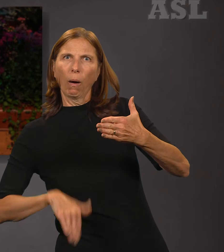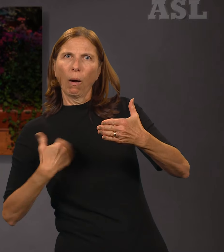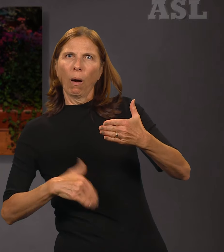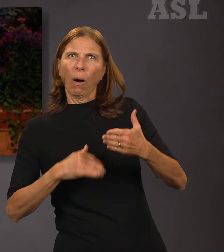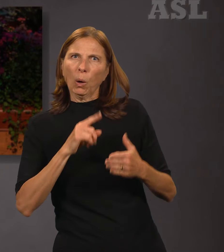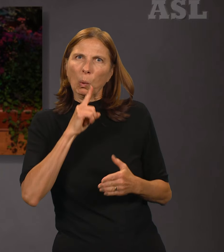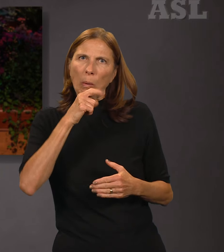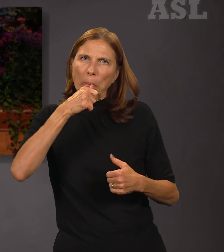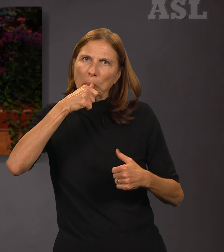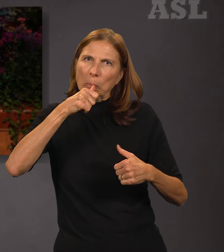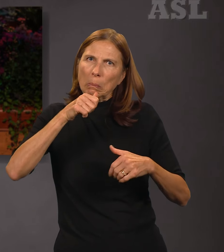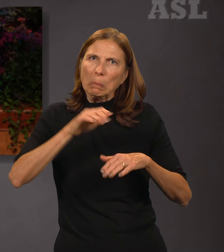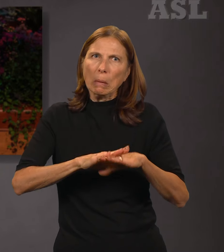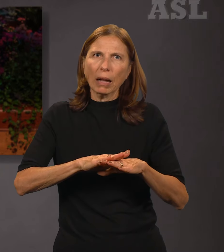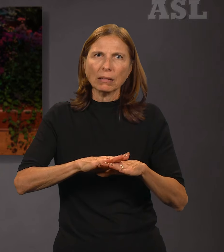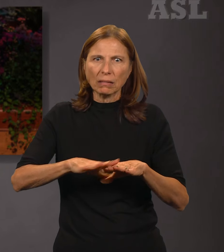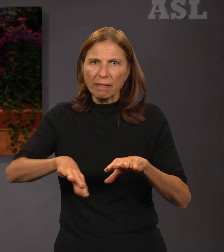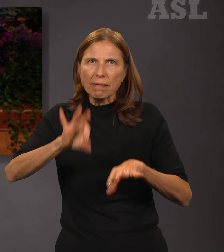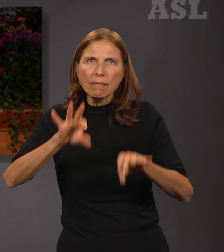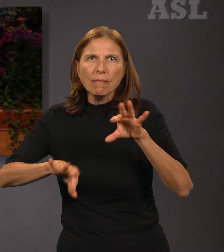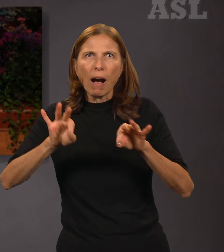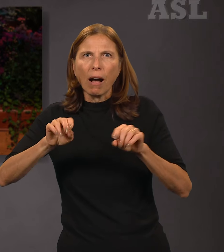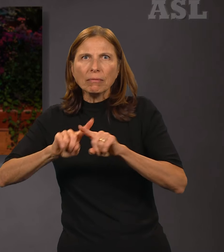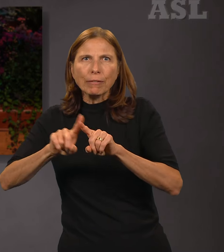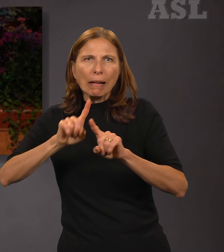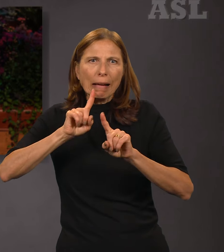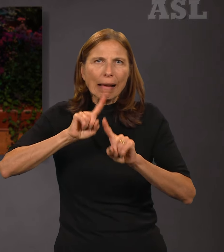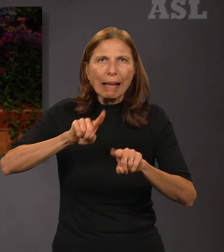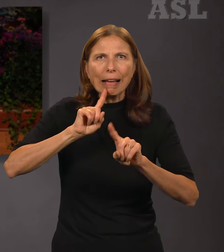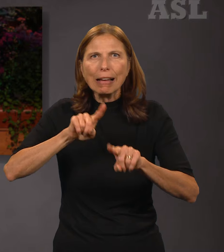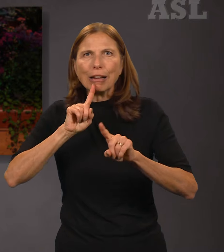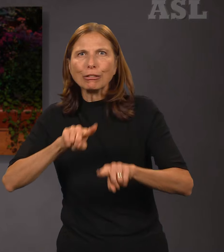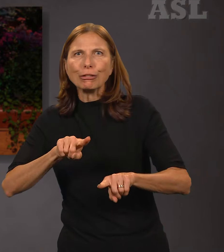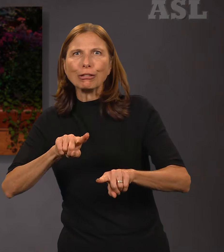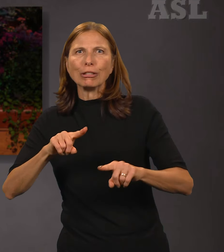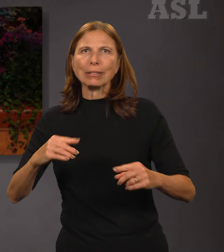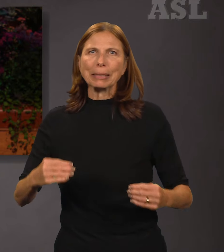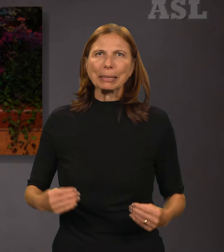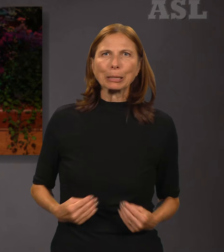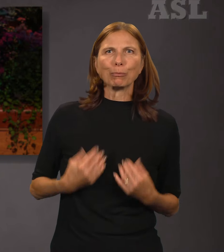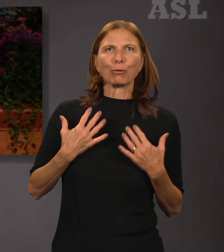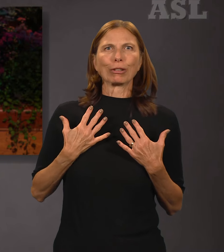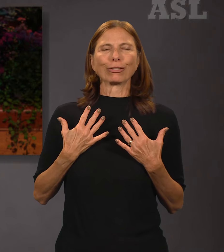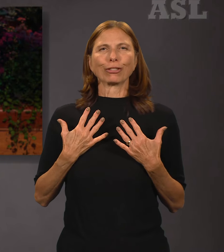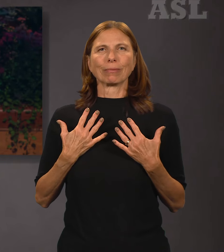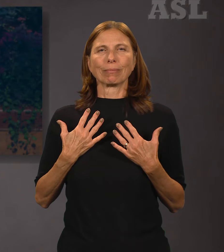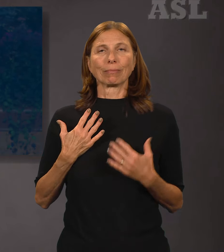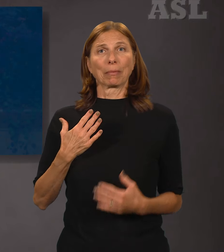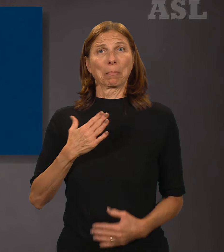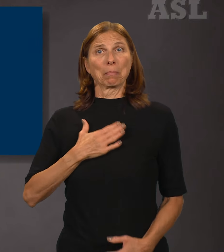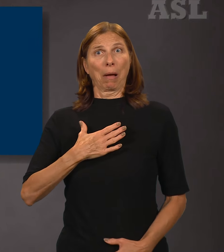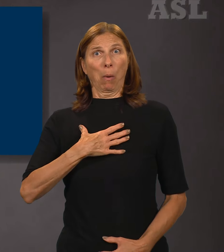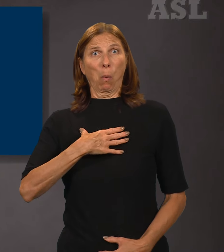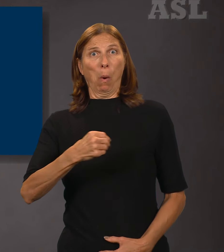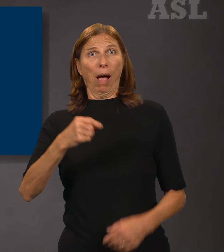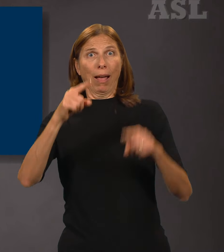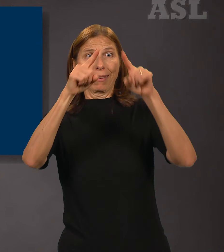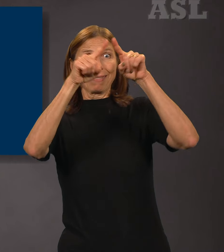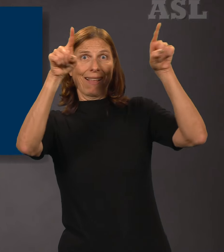pondered, researched, and sketched, and was blessed to find help and resources. What was a white canvas started to